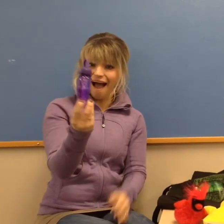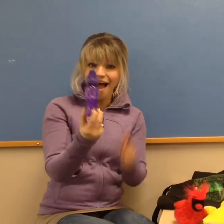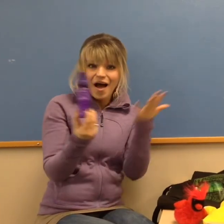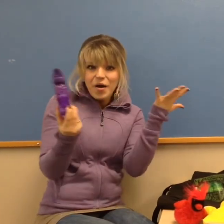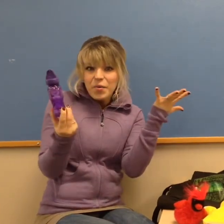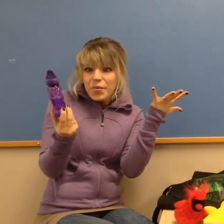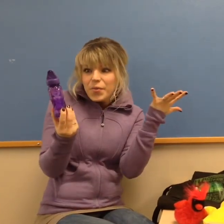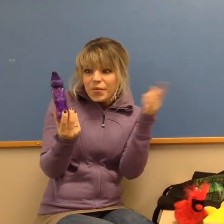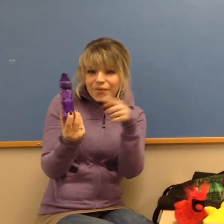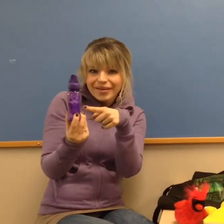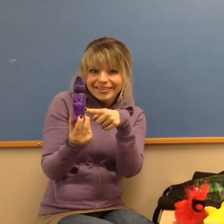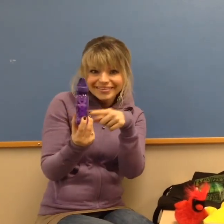What is it?